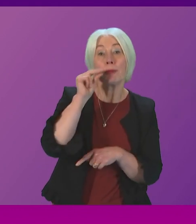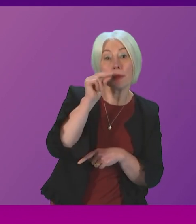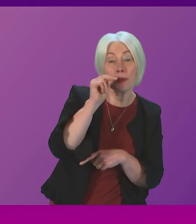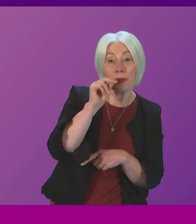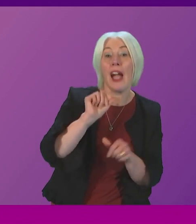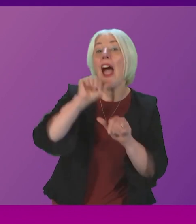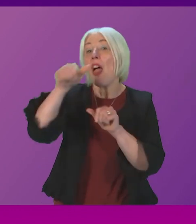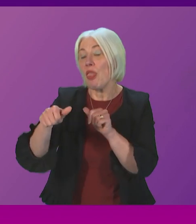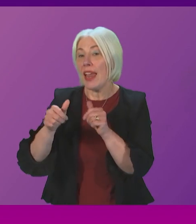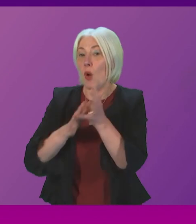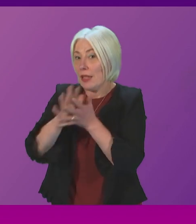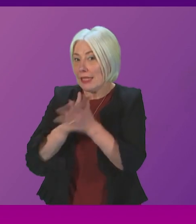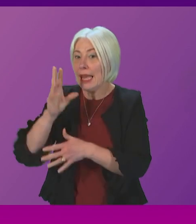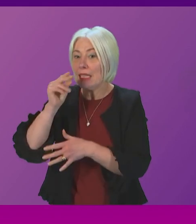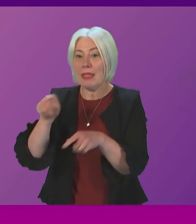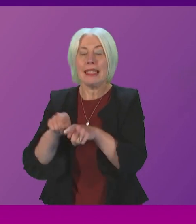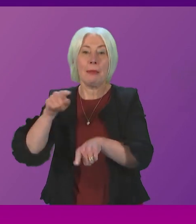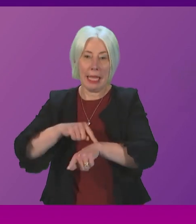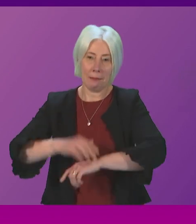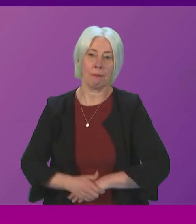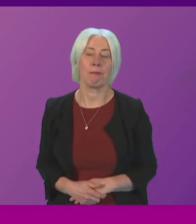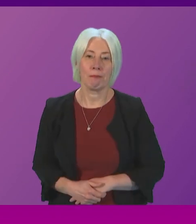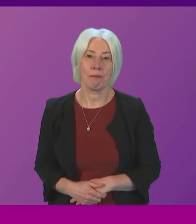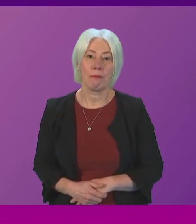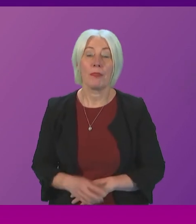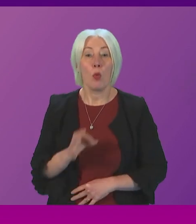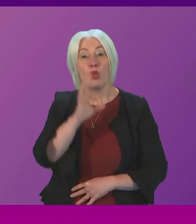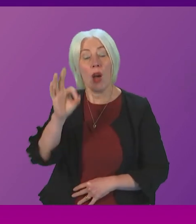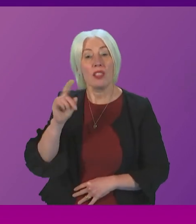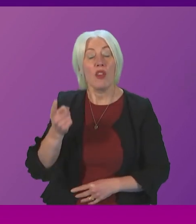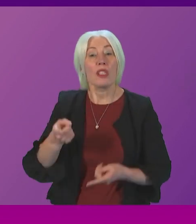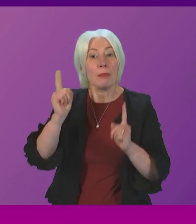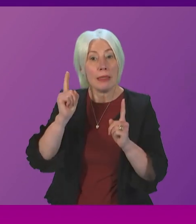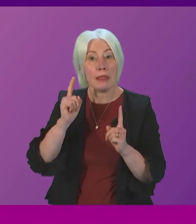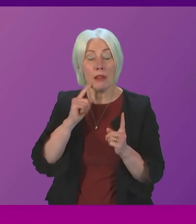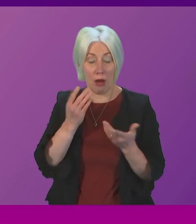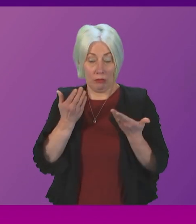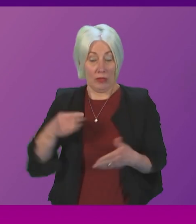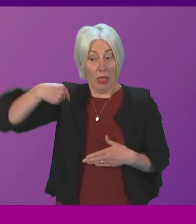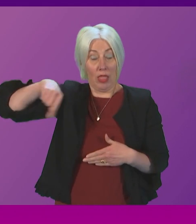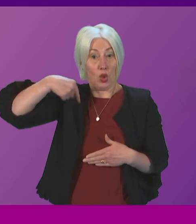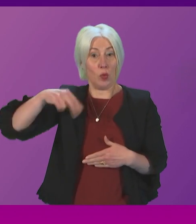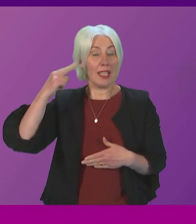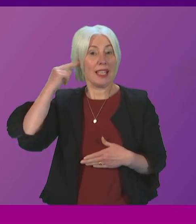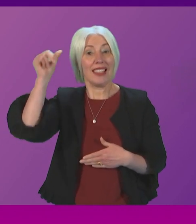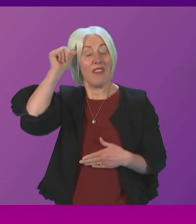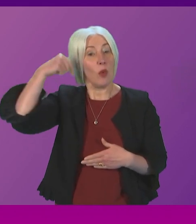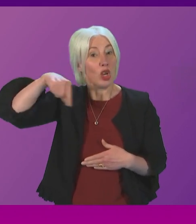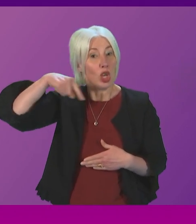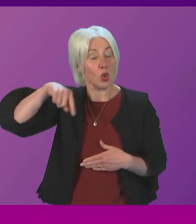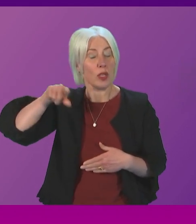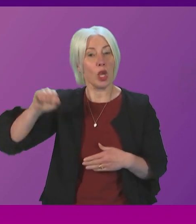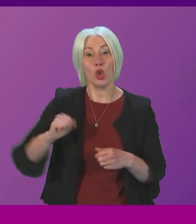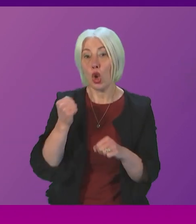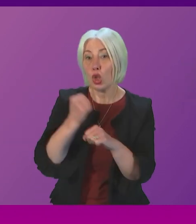signed unspoken BSL to raise awareness to ask the first minister in light of this being deaf awareness week what work the